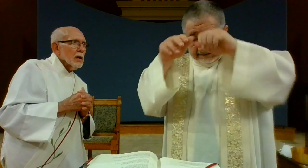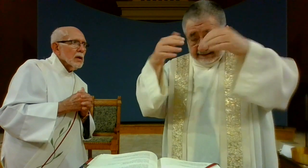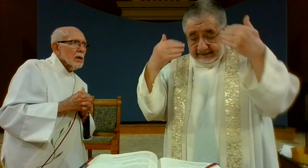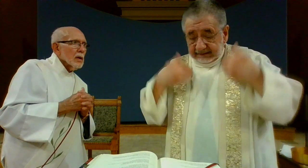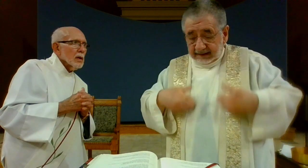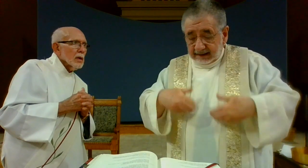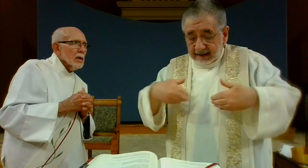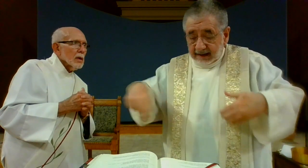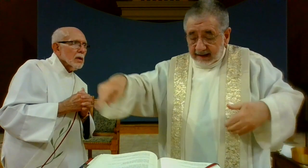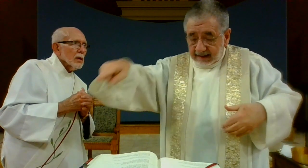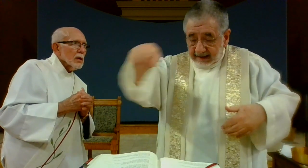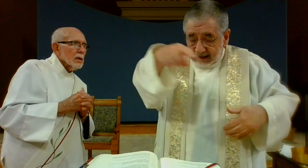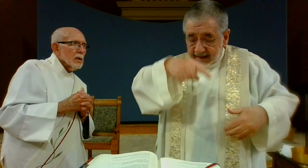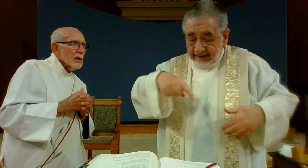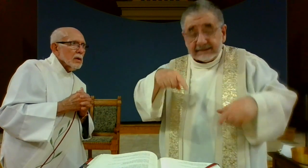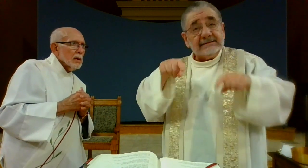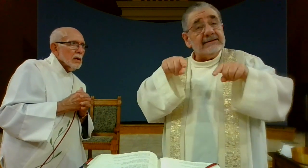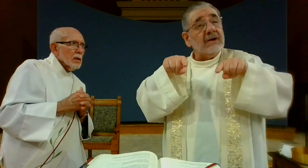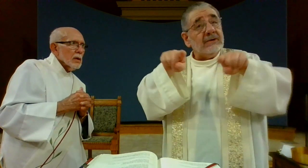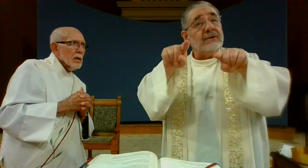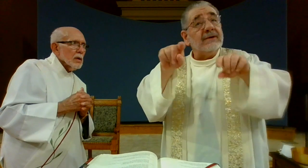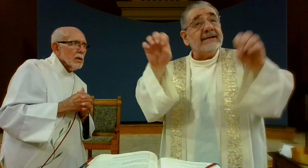The fruits of this paschal sacrament